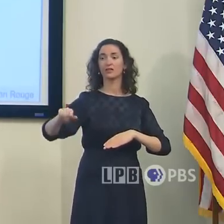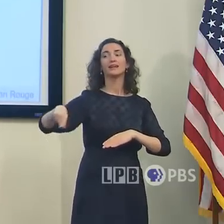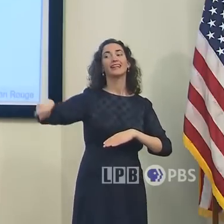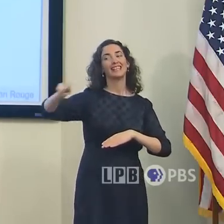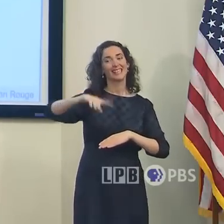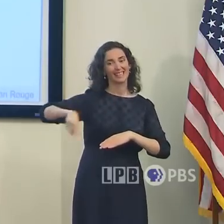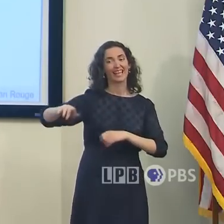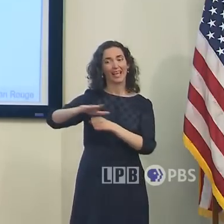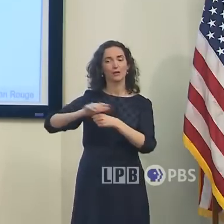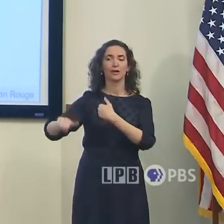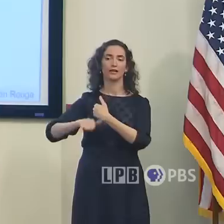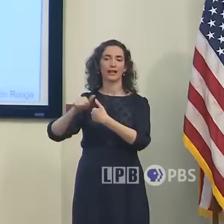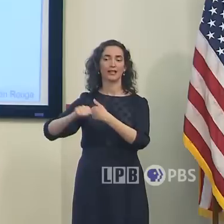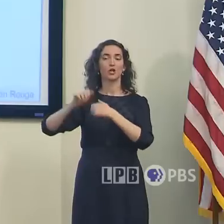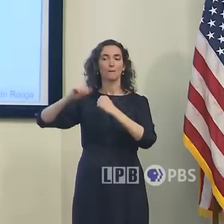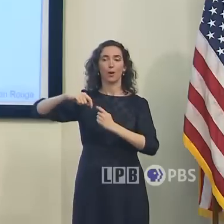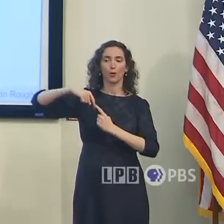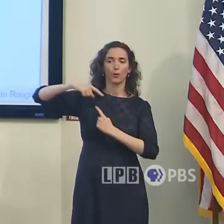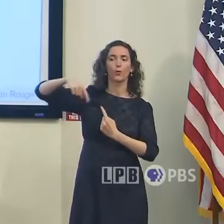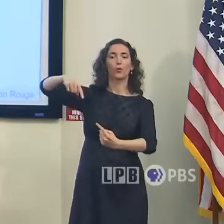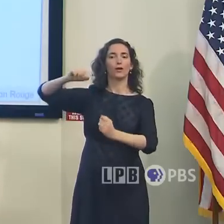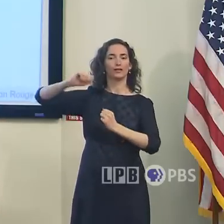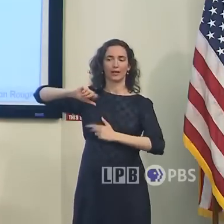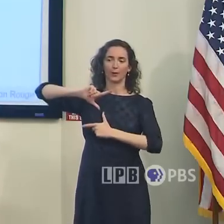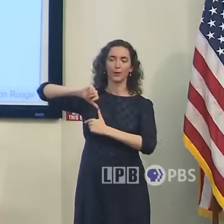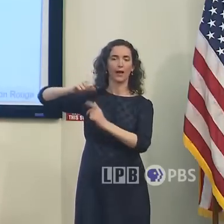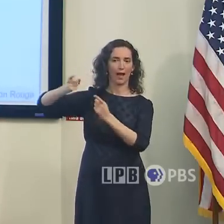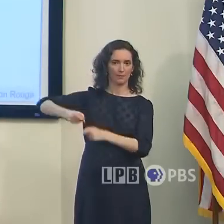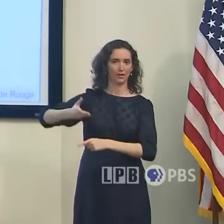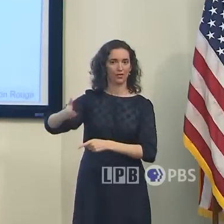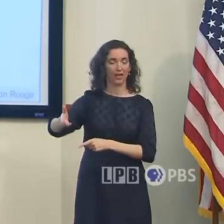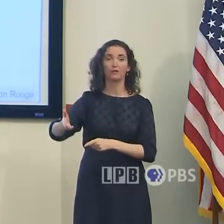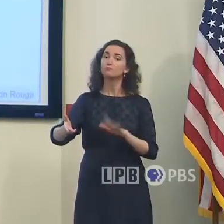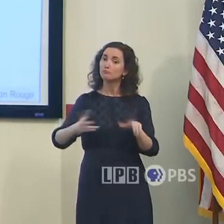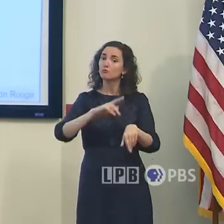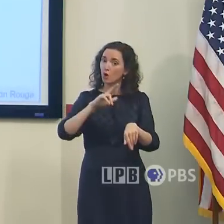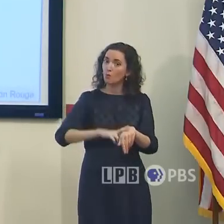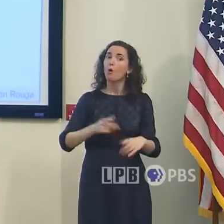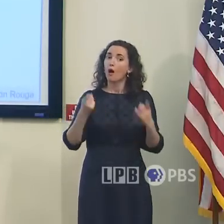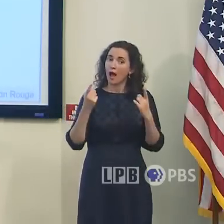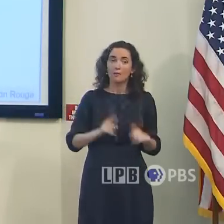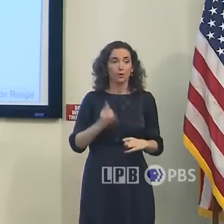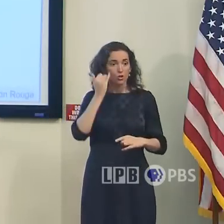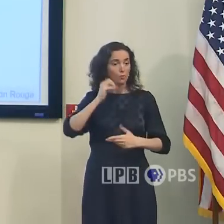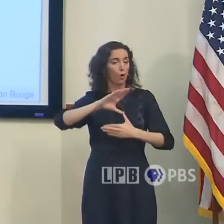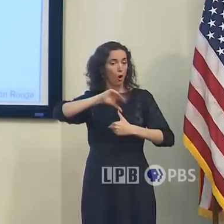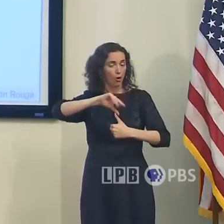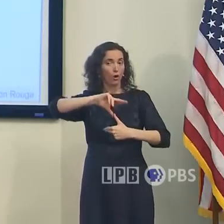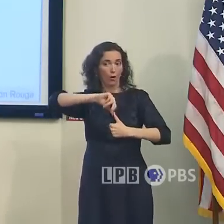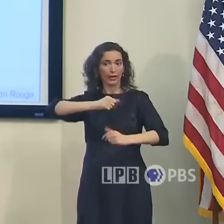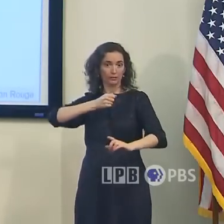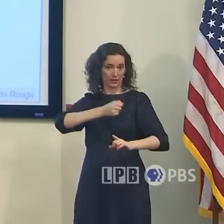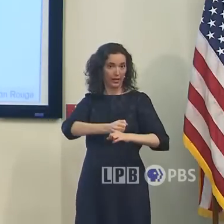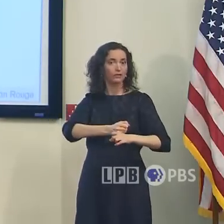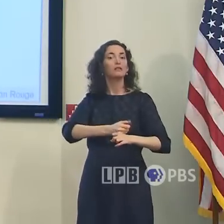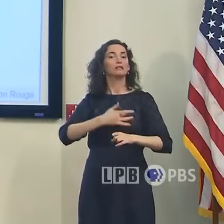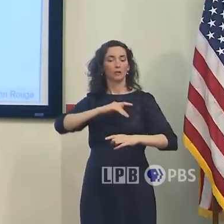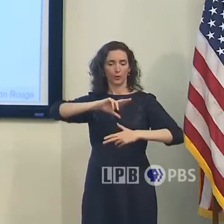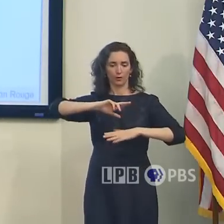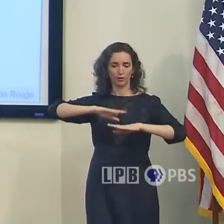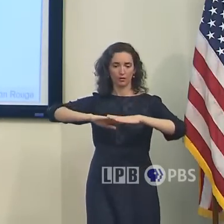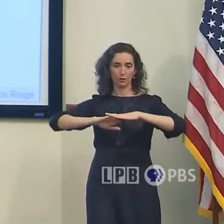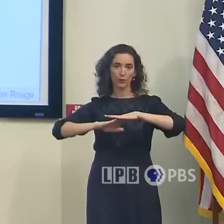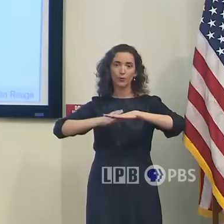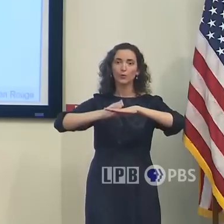for possible tornadic spin-ups, which is very normal for landfalling hurricanes. So there are multiple threats,